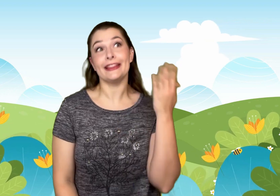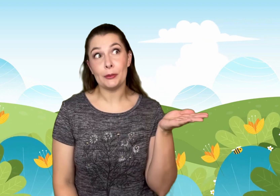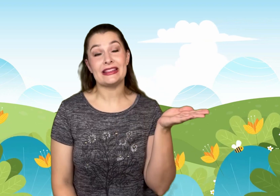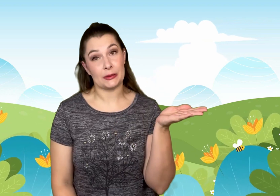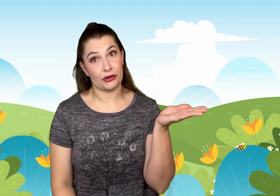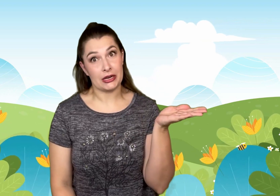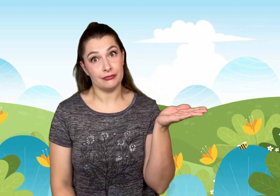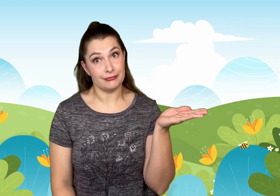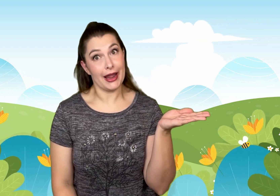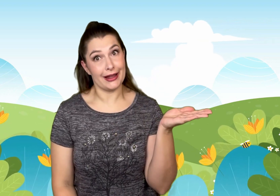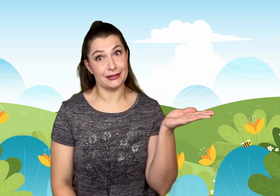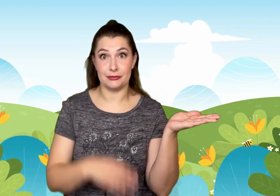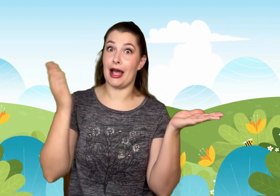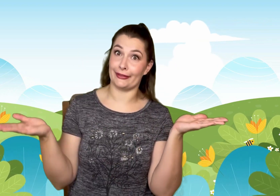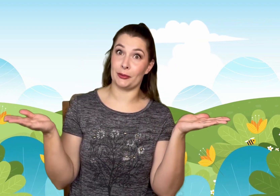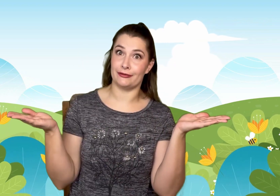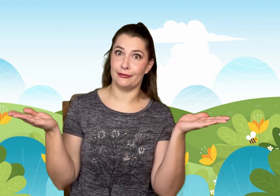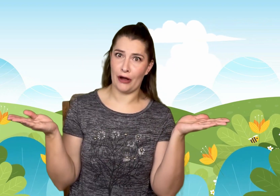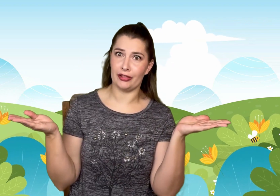little bit summery and a little bit folly.